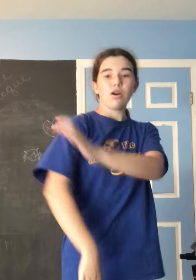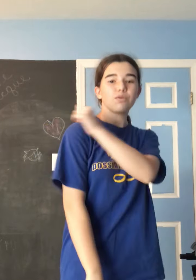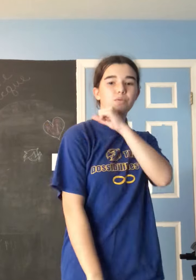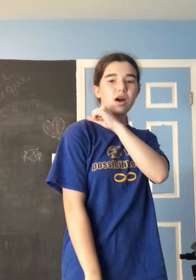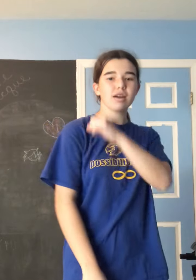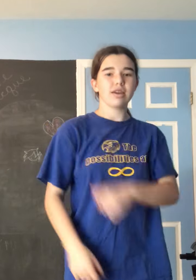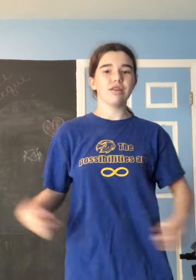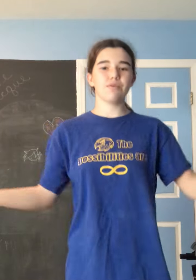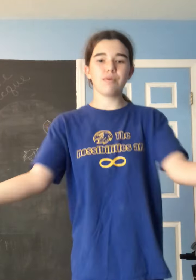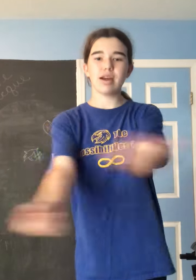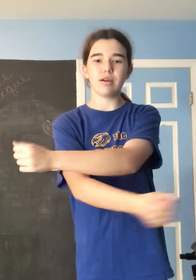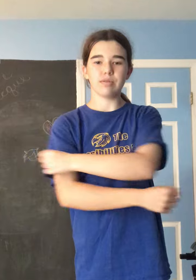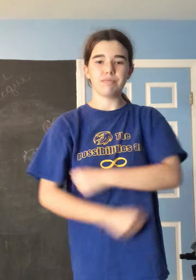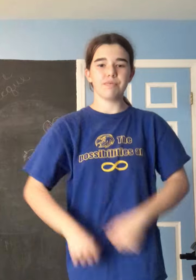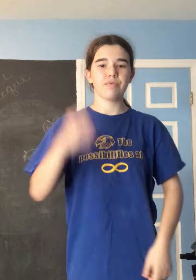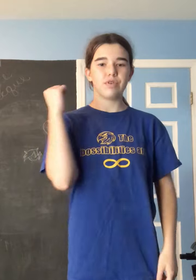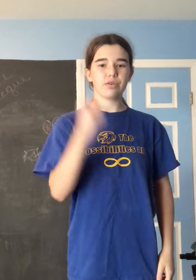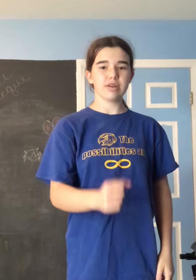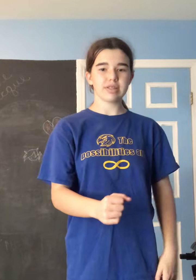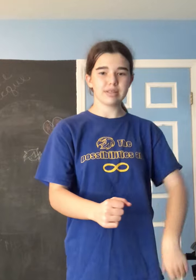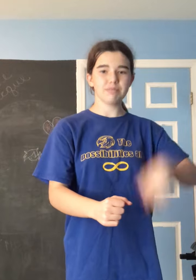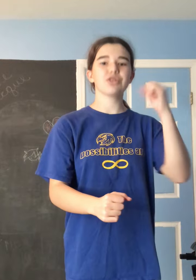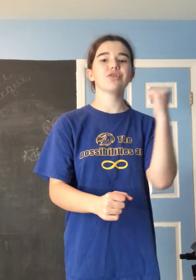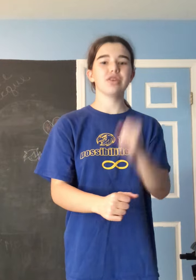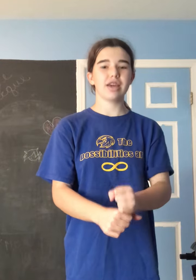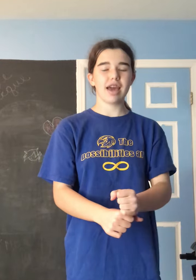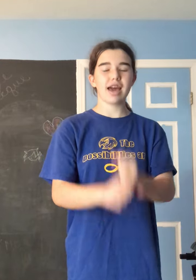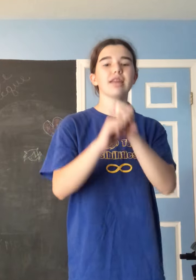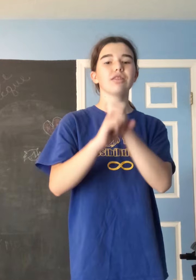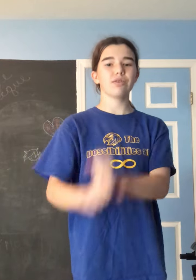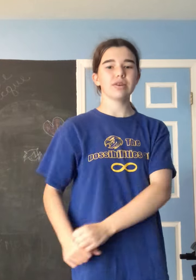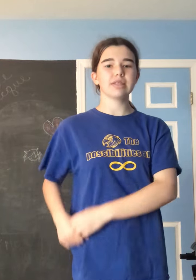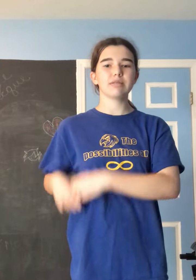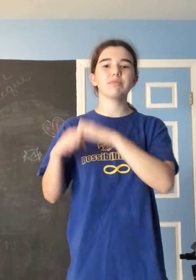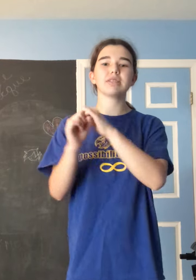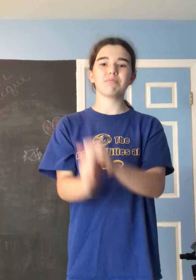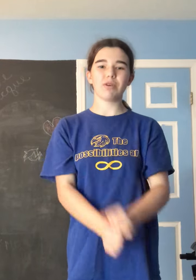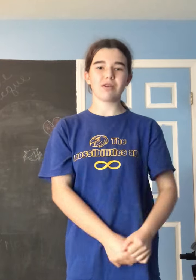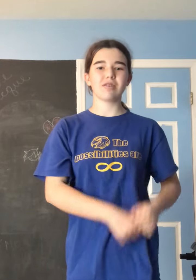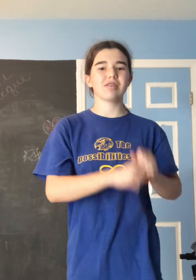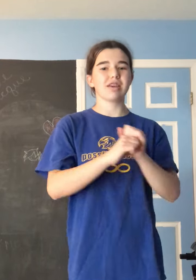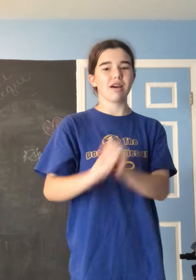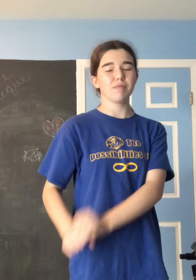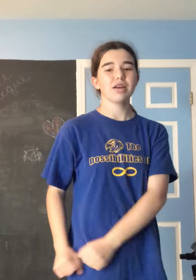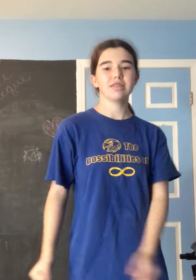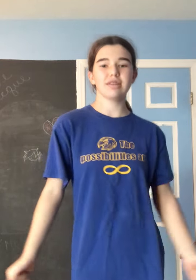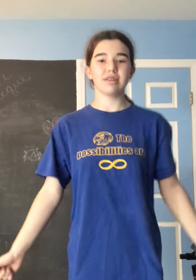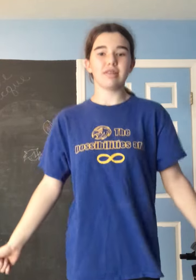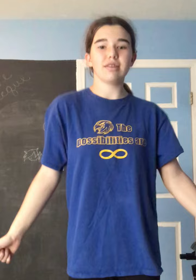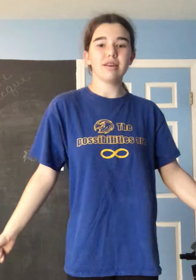Rocking around the Christmas tree at the Christmas party hop. Da-na-na-na.